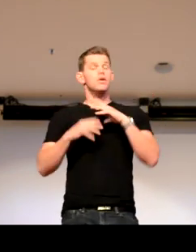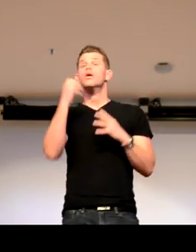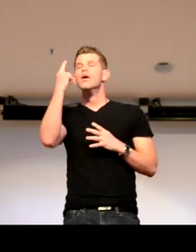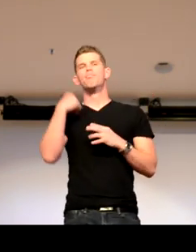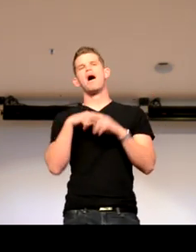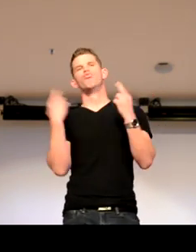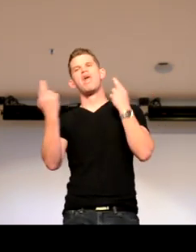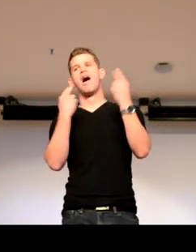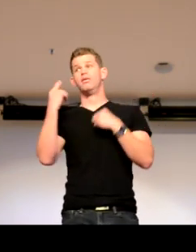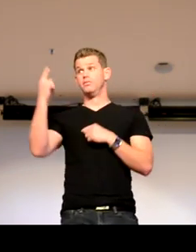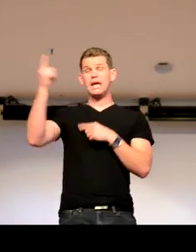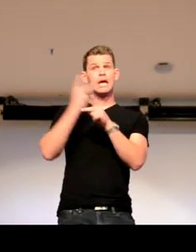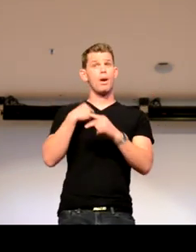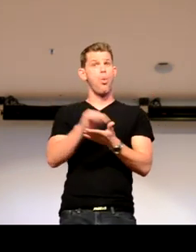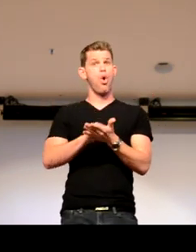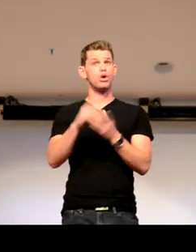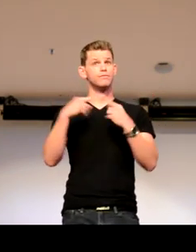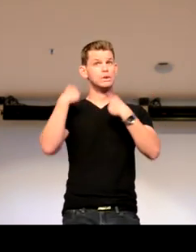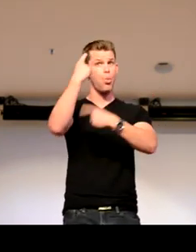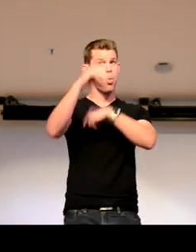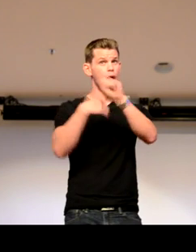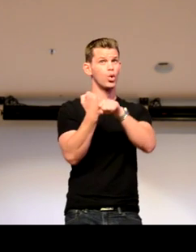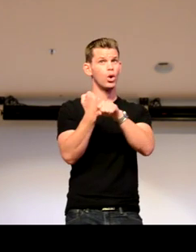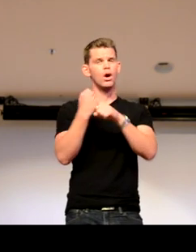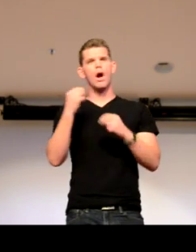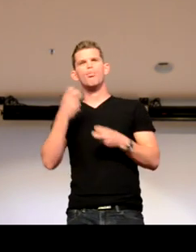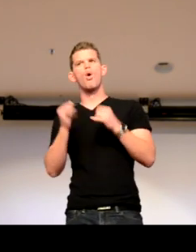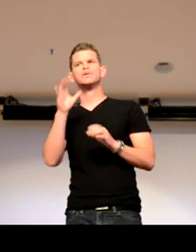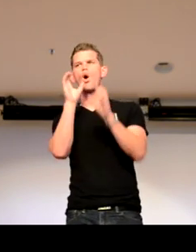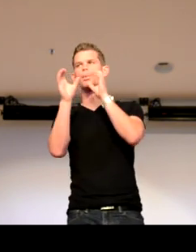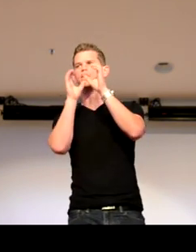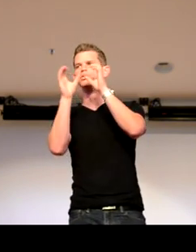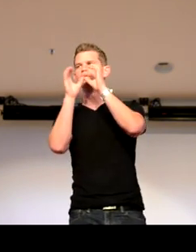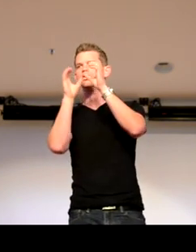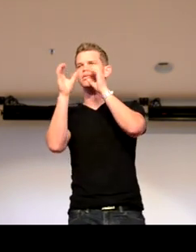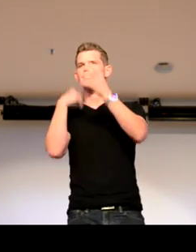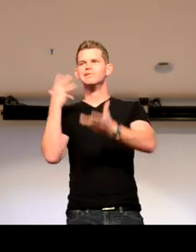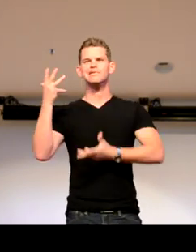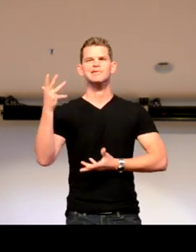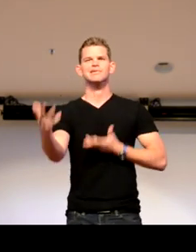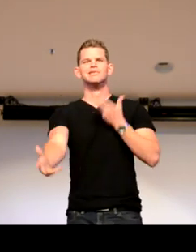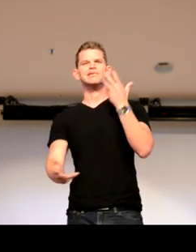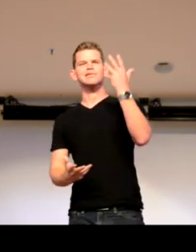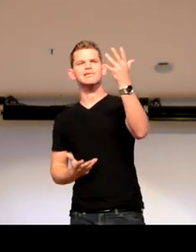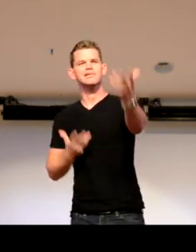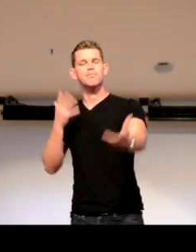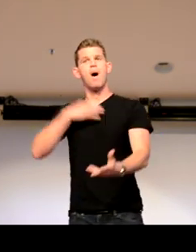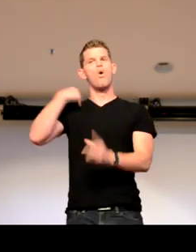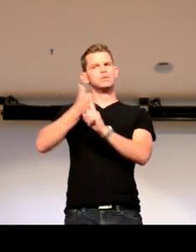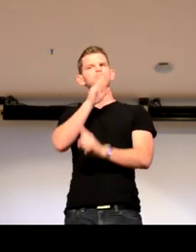So then, you know, I realized, you know, if he kept me washing dishes for a year and then there was no communication, I tried to communicate with the